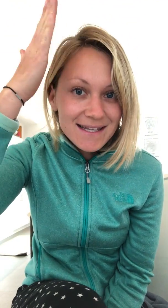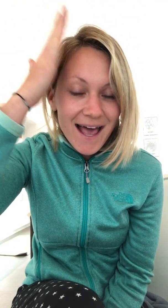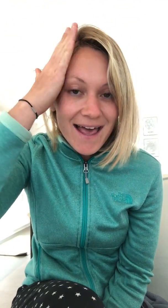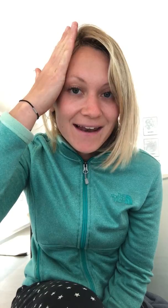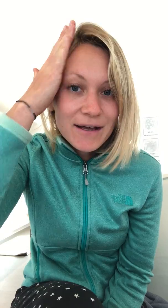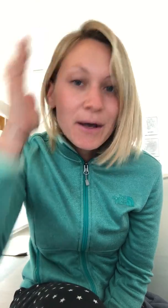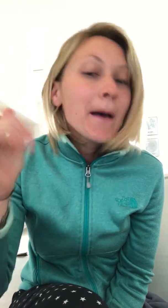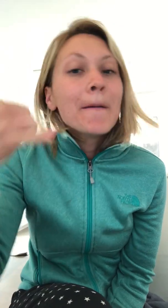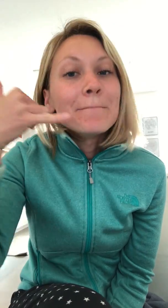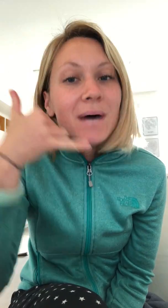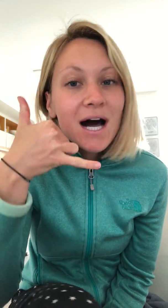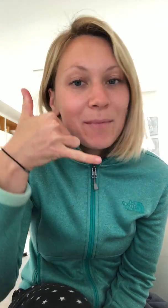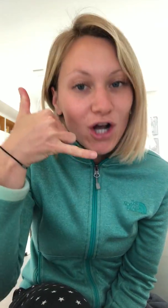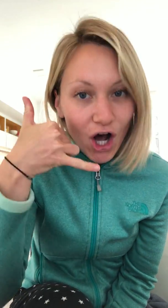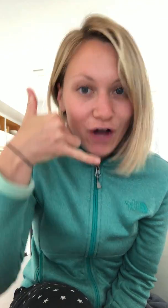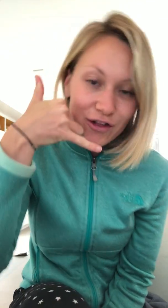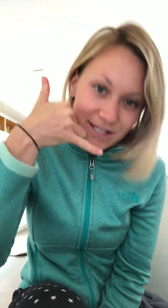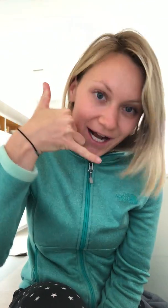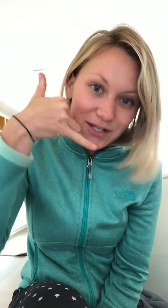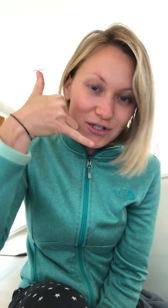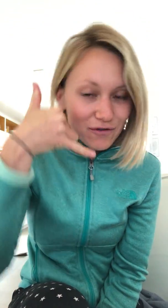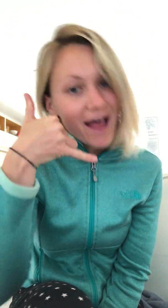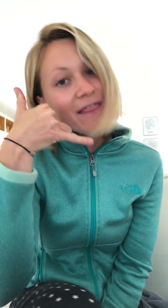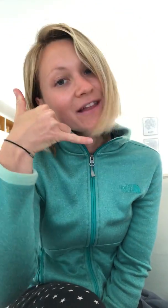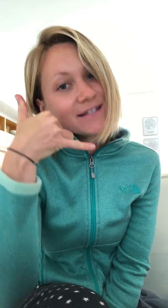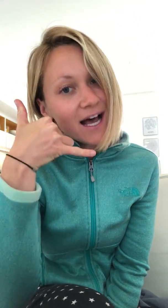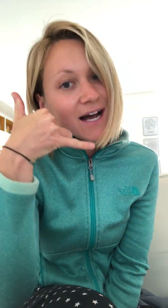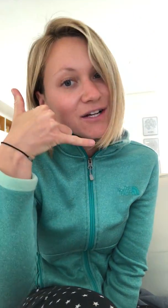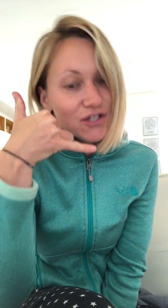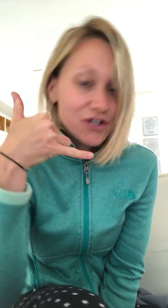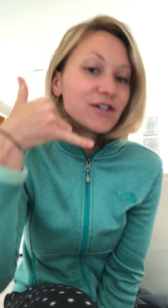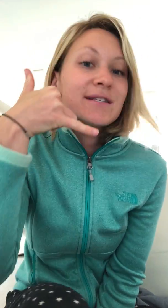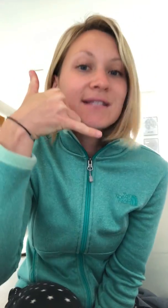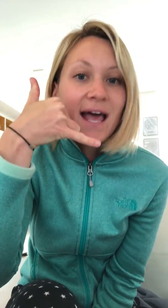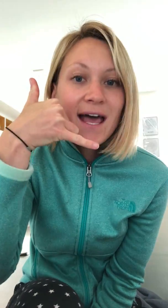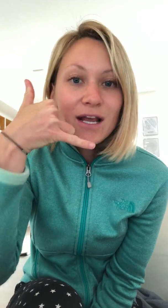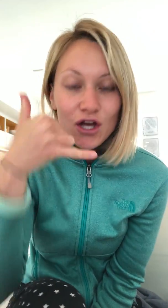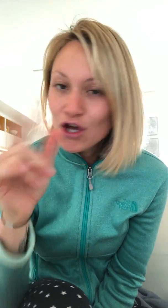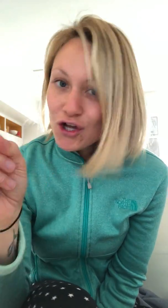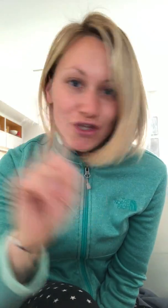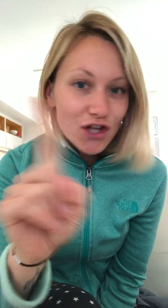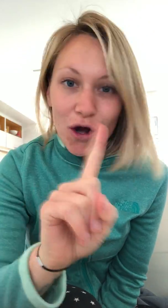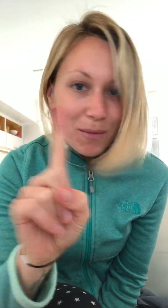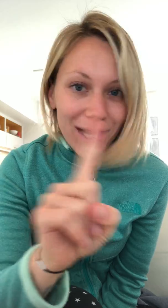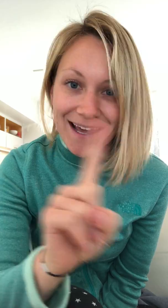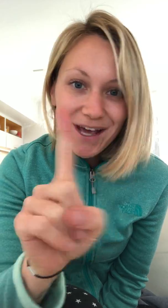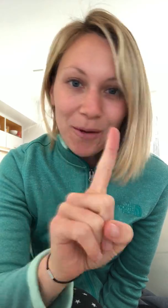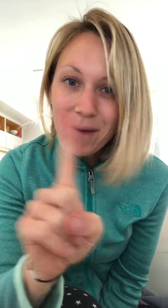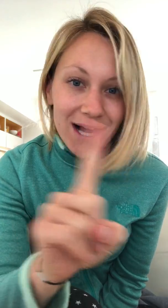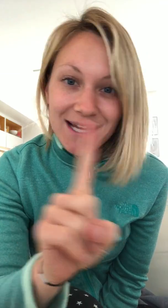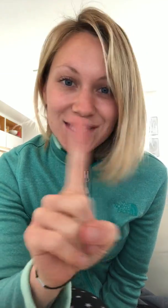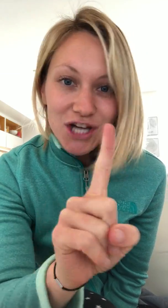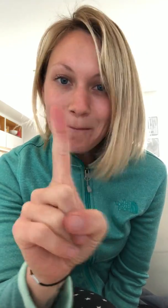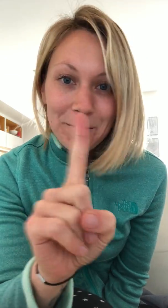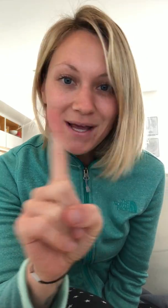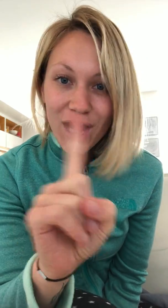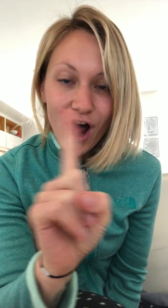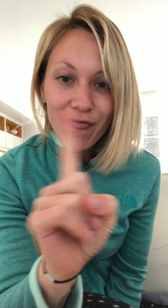head. Mama called the doctor and the doctor said no more little monkeys jumping on